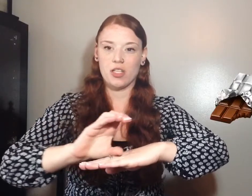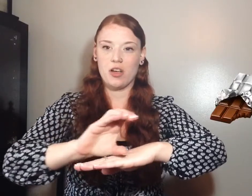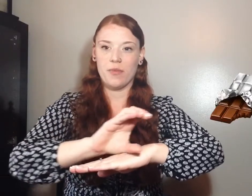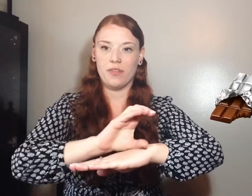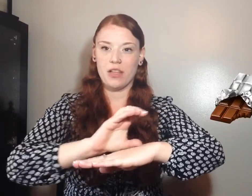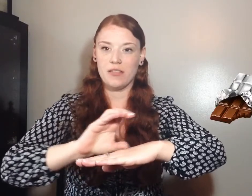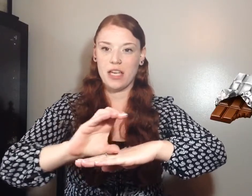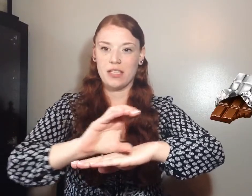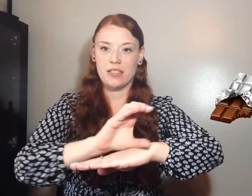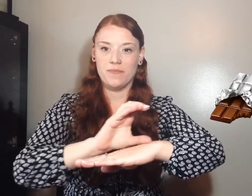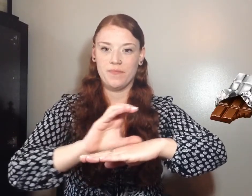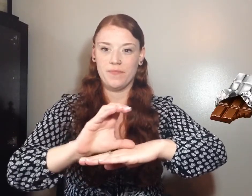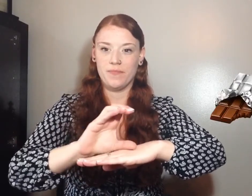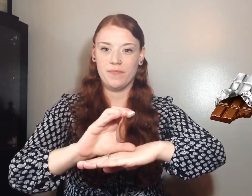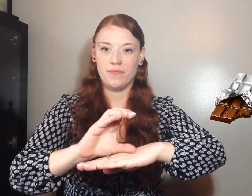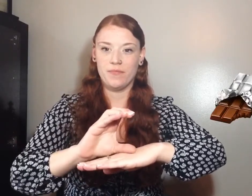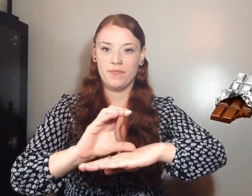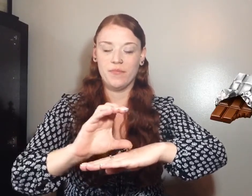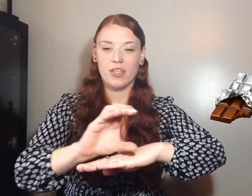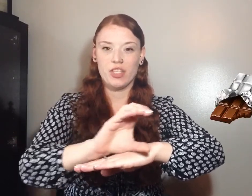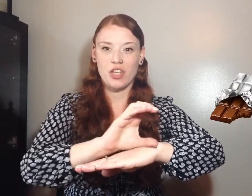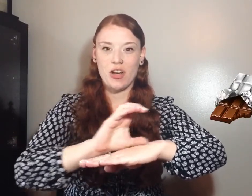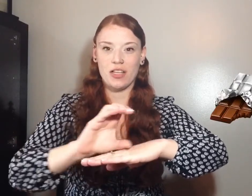top of the left hand. Chocolate.